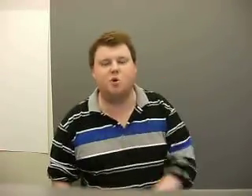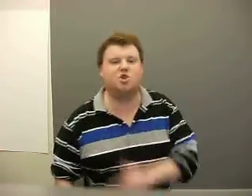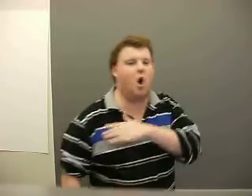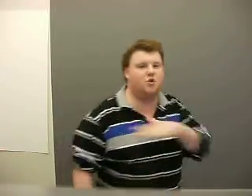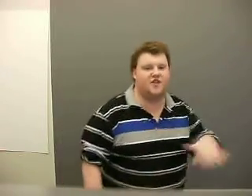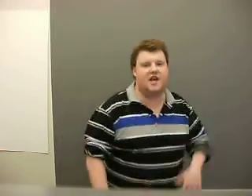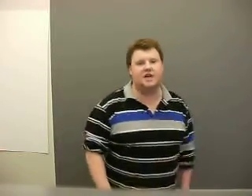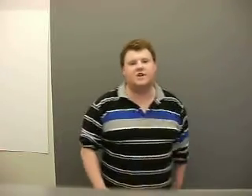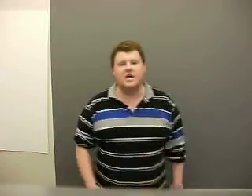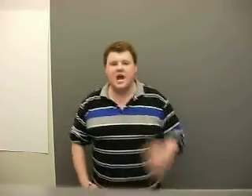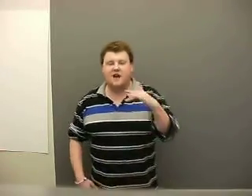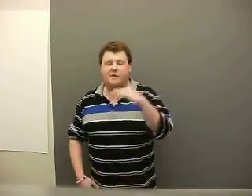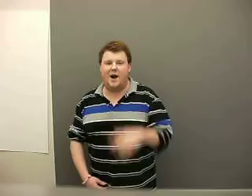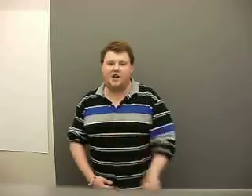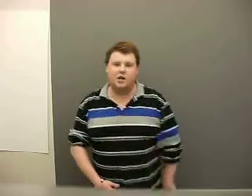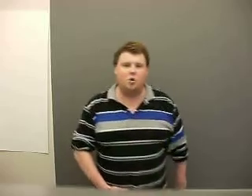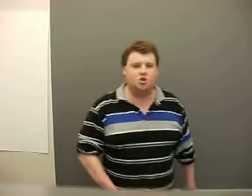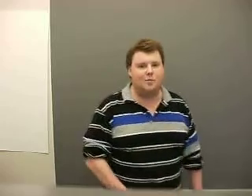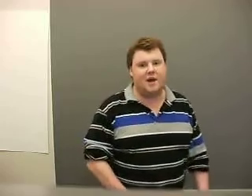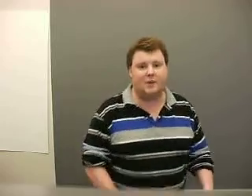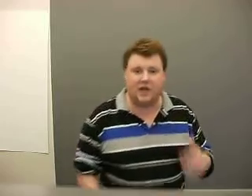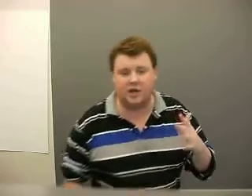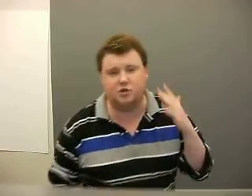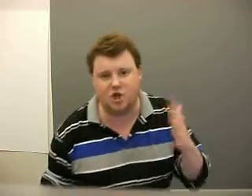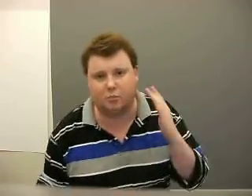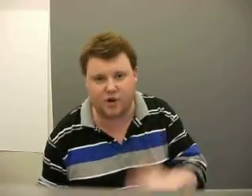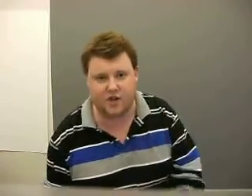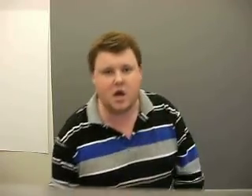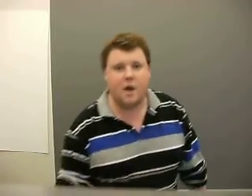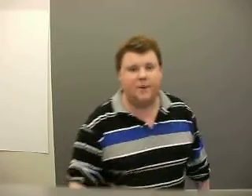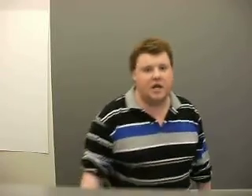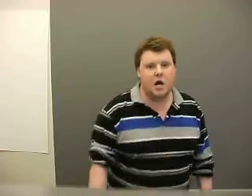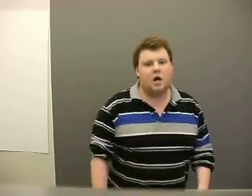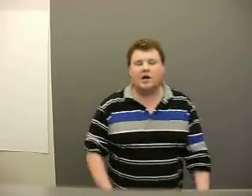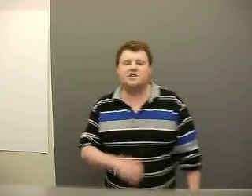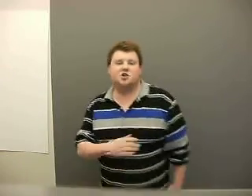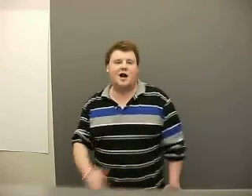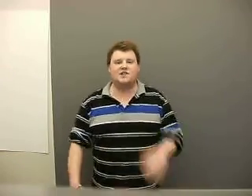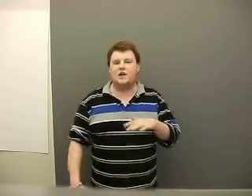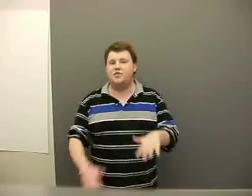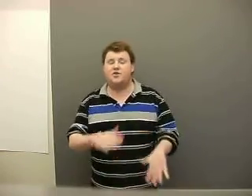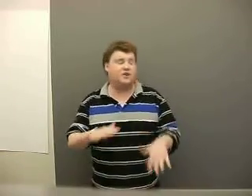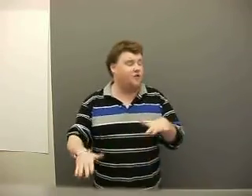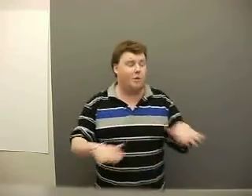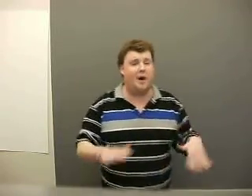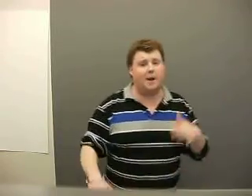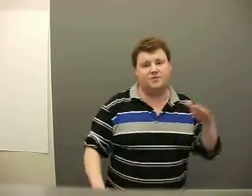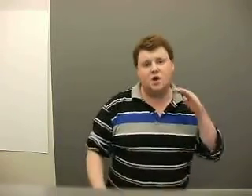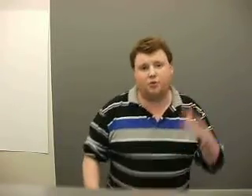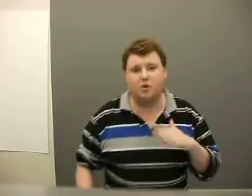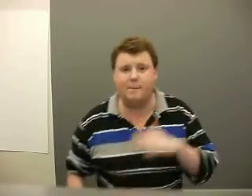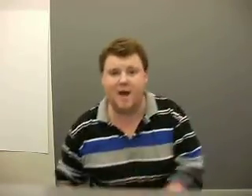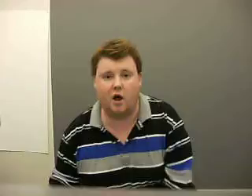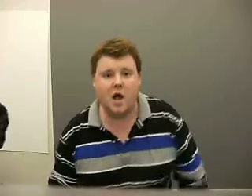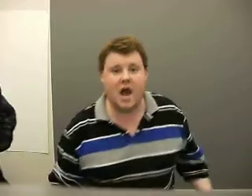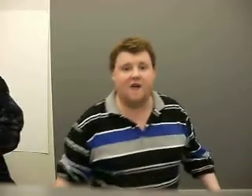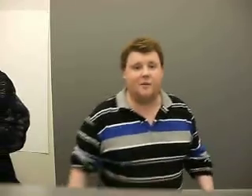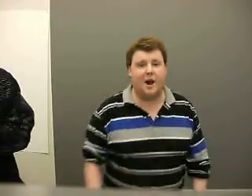most your host for the evening. And everybody knows. You better be lucky. You're still breathing. Because they try to send C-4 bombs through your mail. And everybody